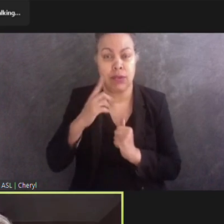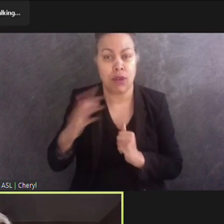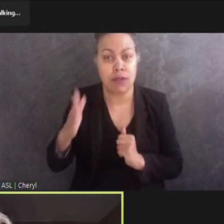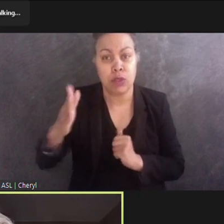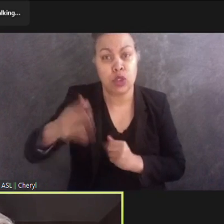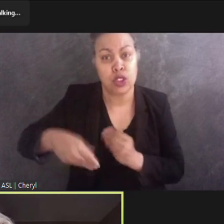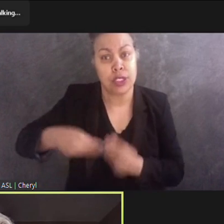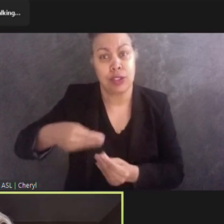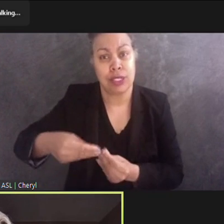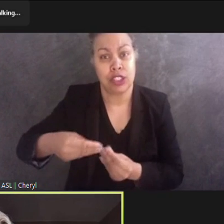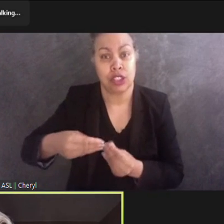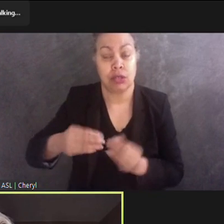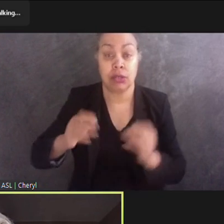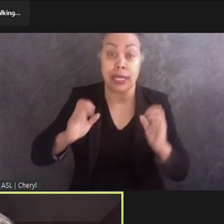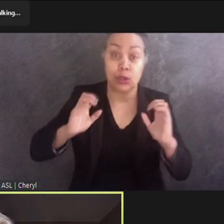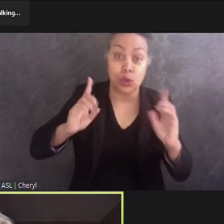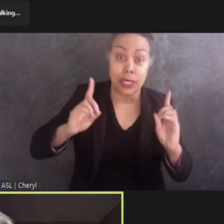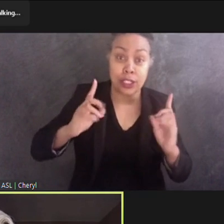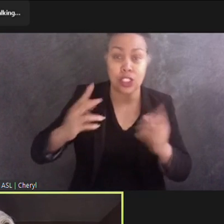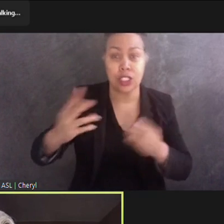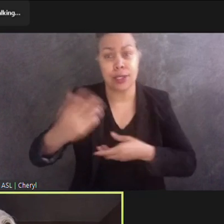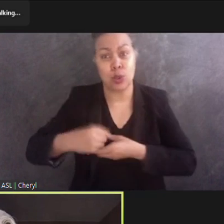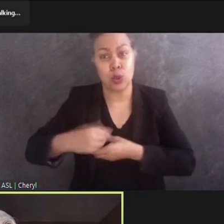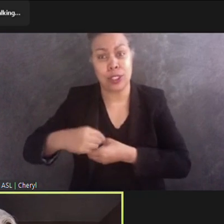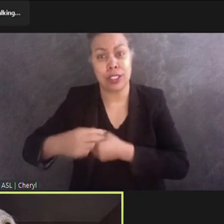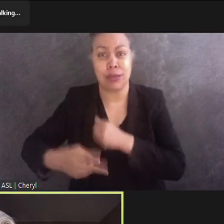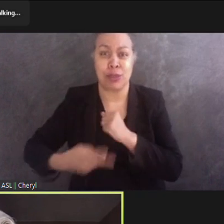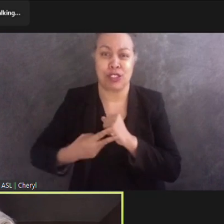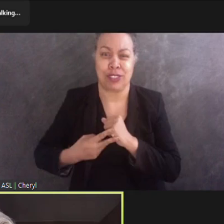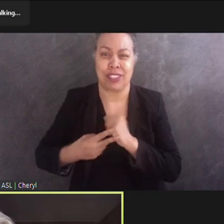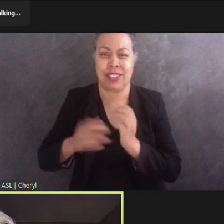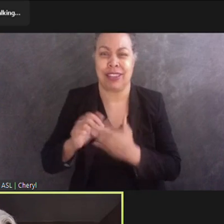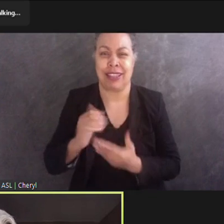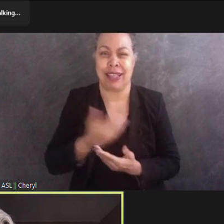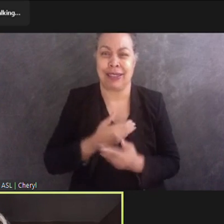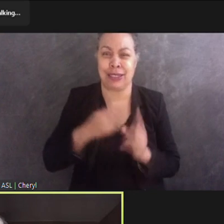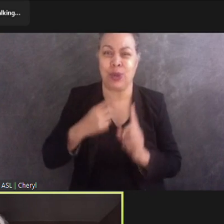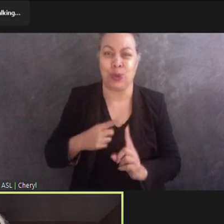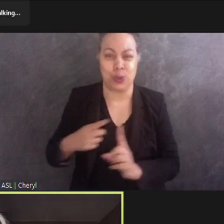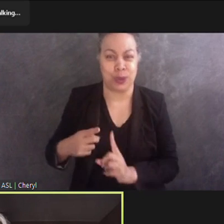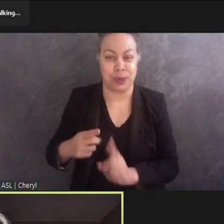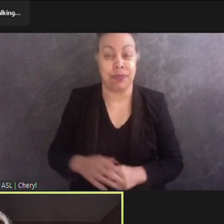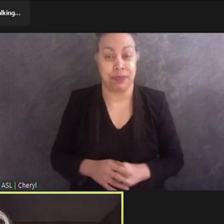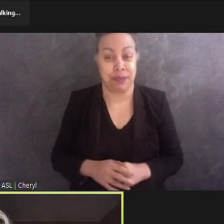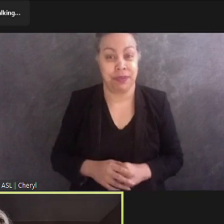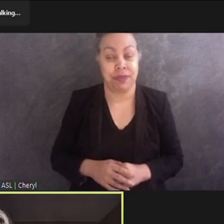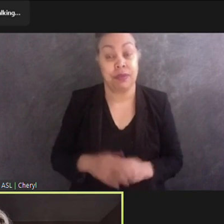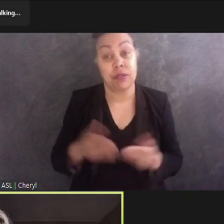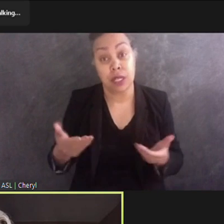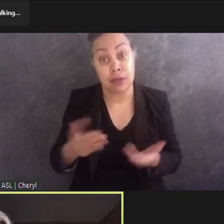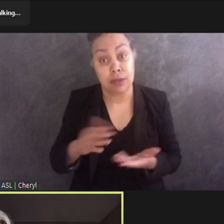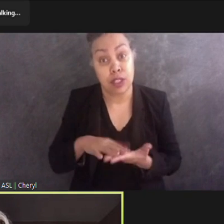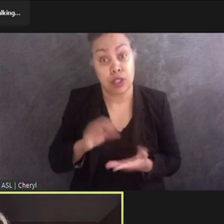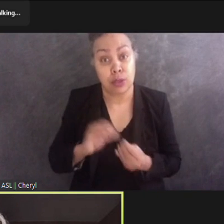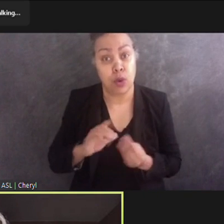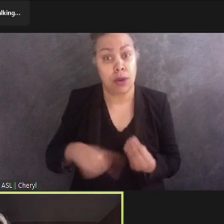inclusion, preservation, that is what we are all about. I invite you to learn more about us at our website www